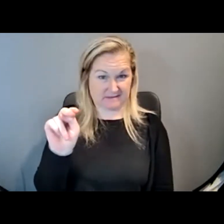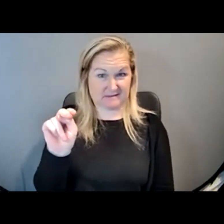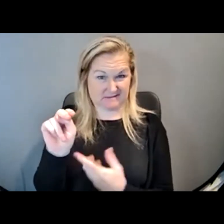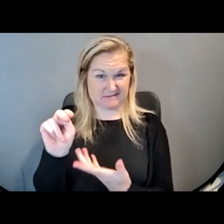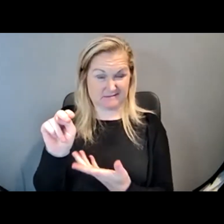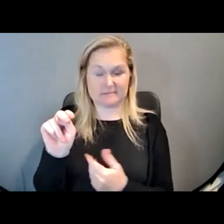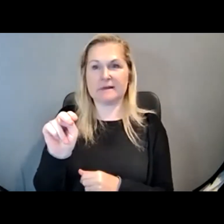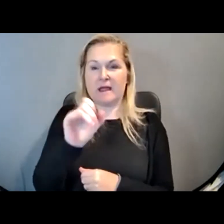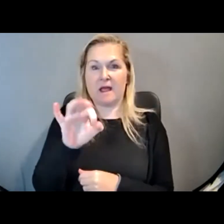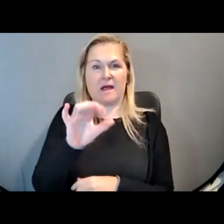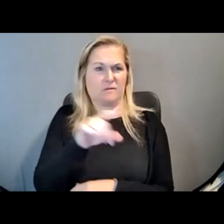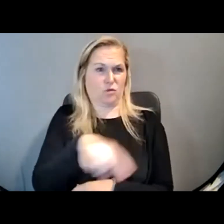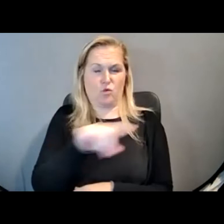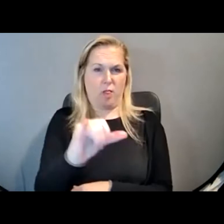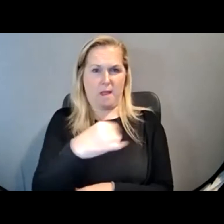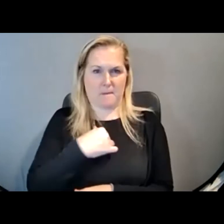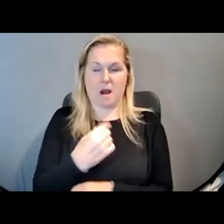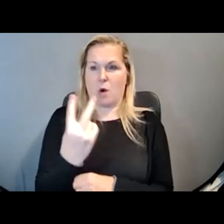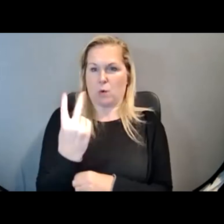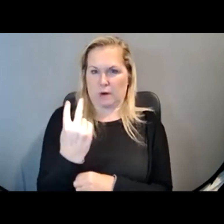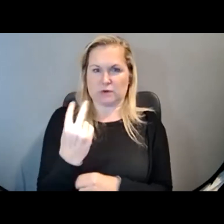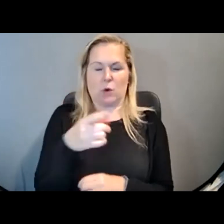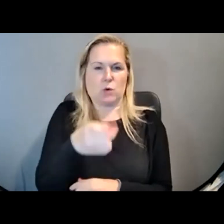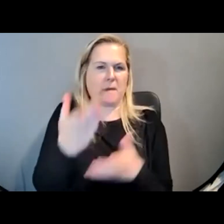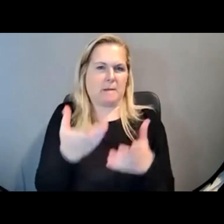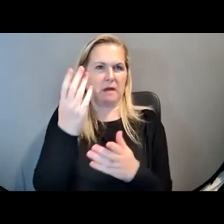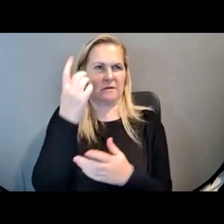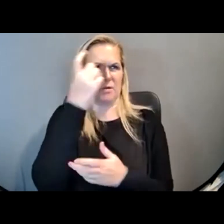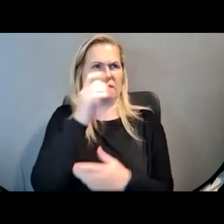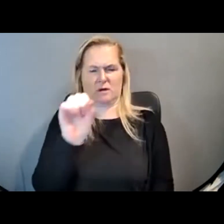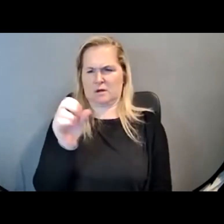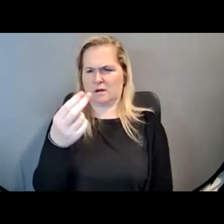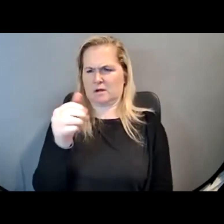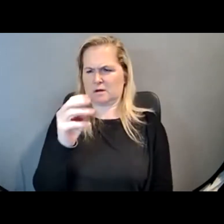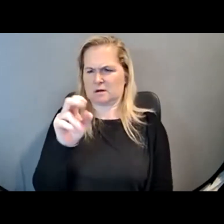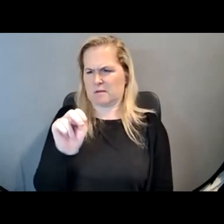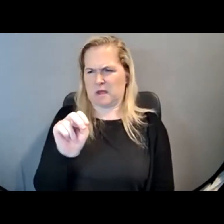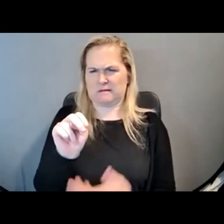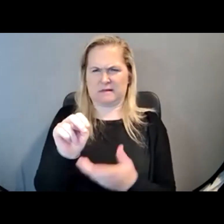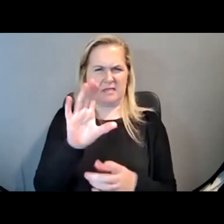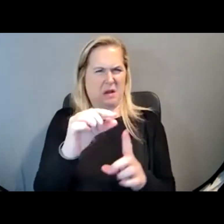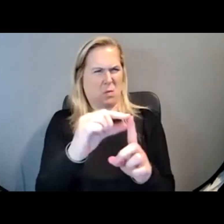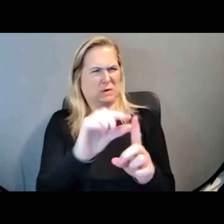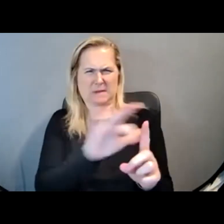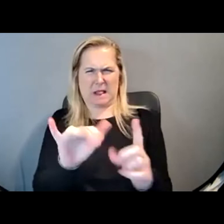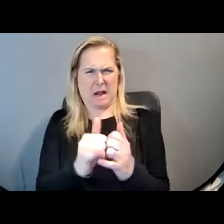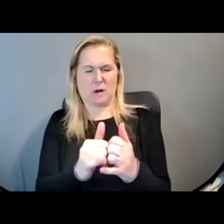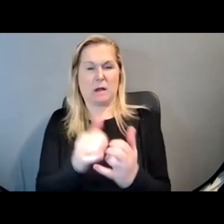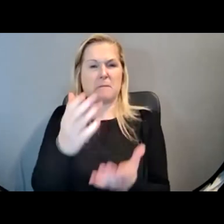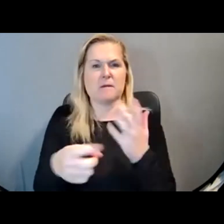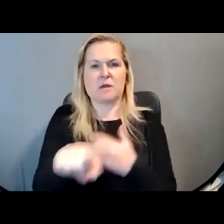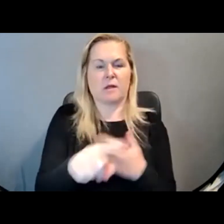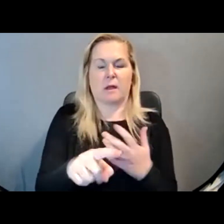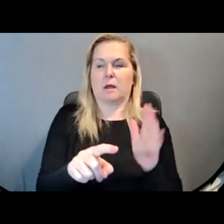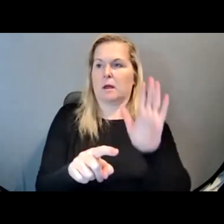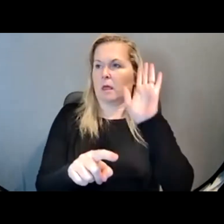And if you're like me, two years ago, you may be wondering, well, what's a shaman? I'm not sure how to spell that word. You may be hopping off the